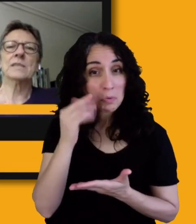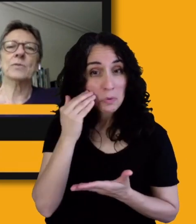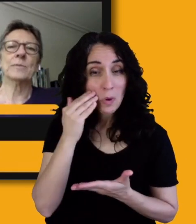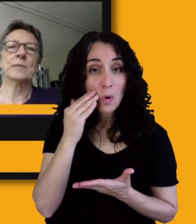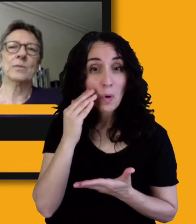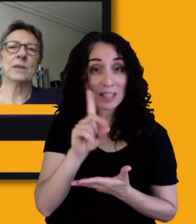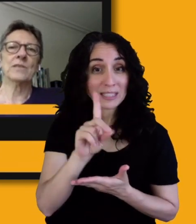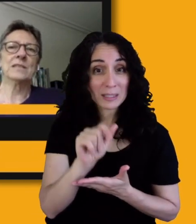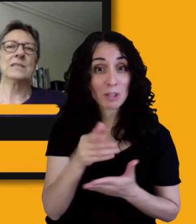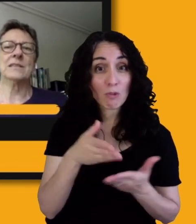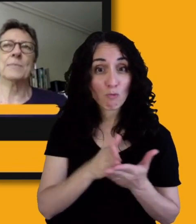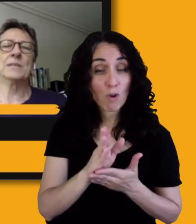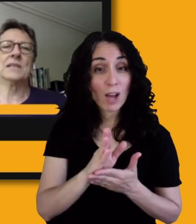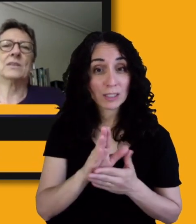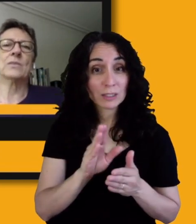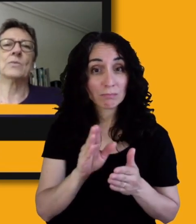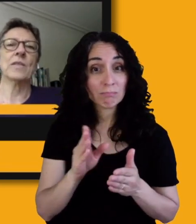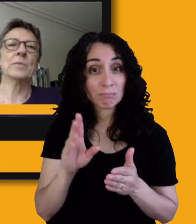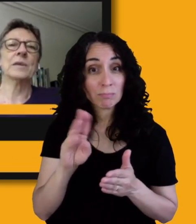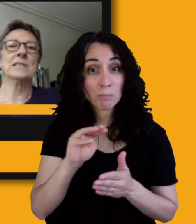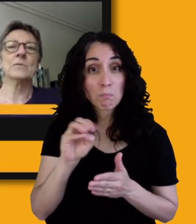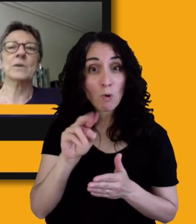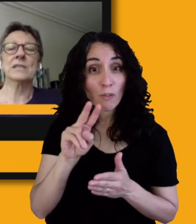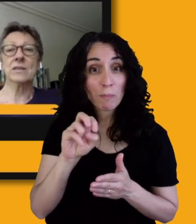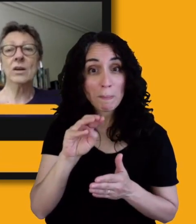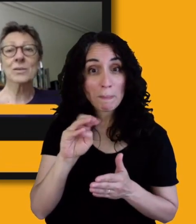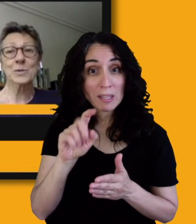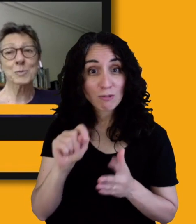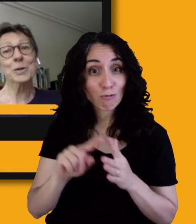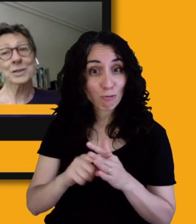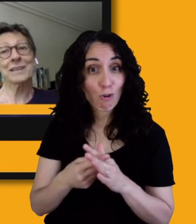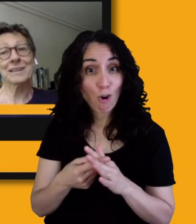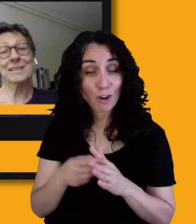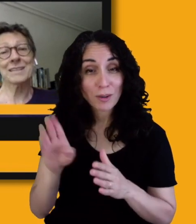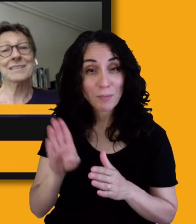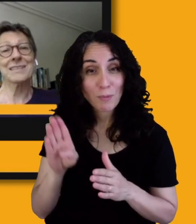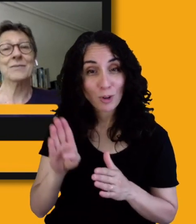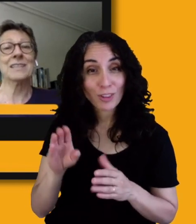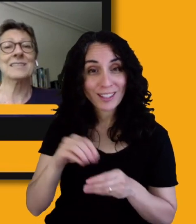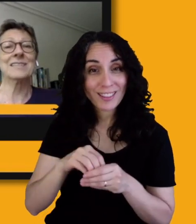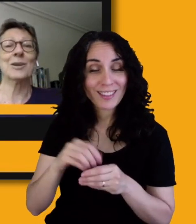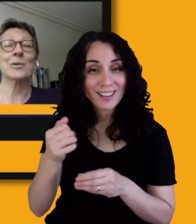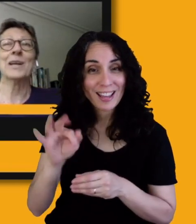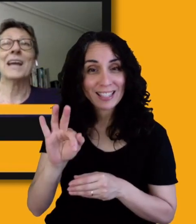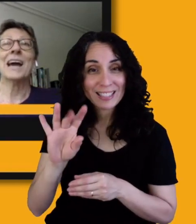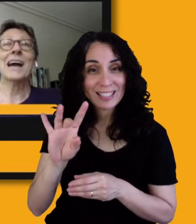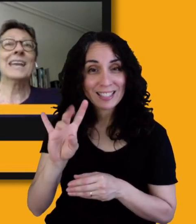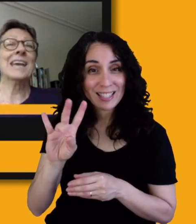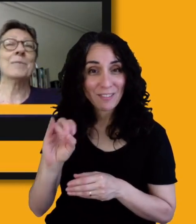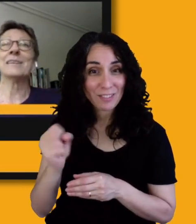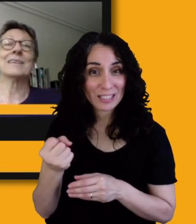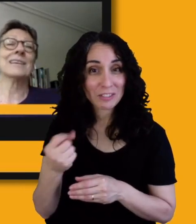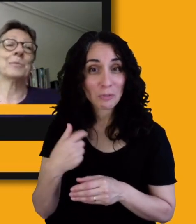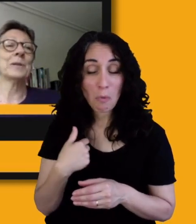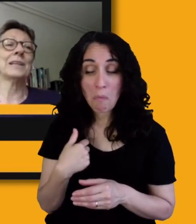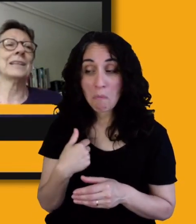movement, one of its epicenters and one of the places where it started was Berkeley in the 1970s, so I came in completely